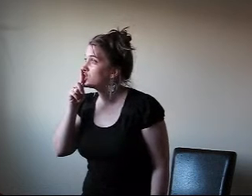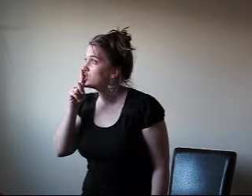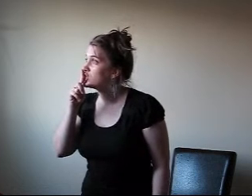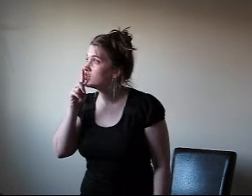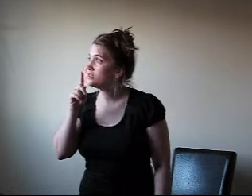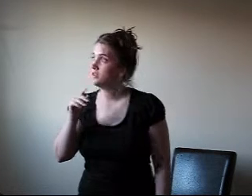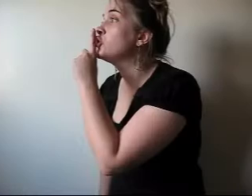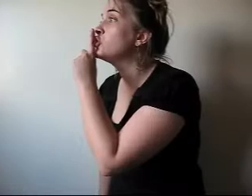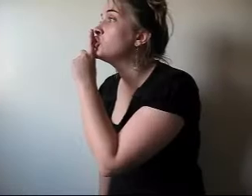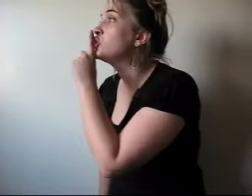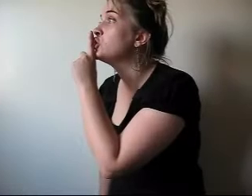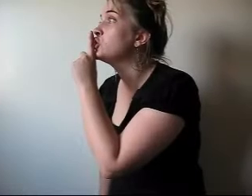Shhhhhh...